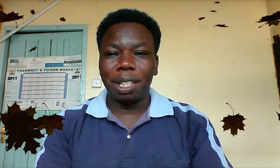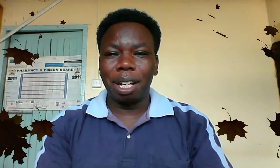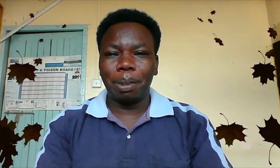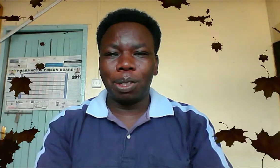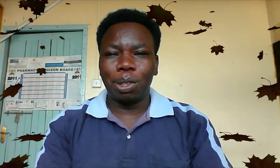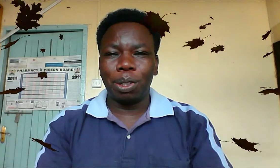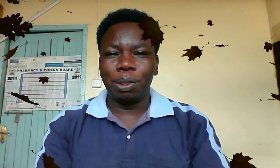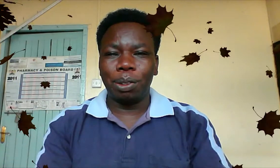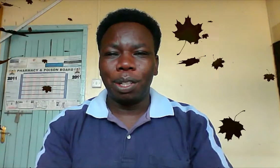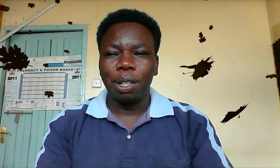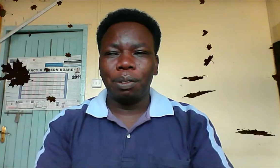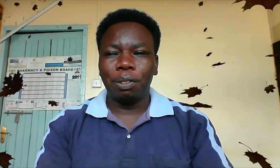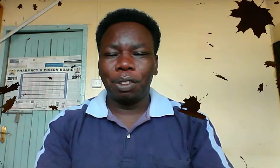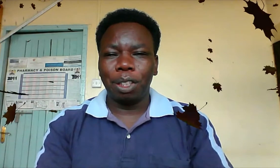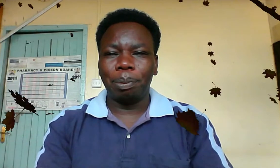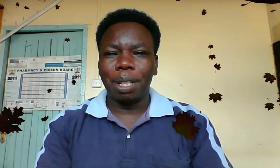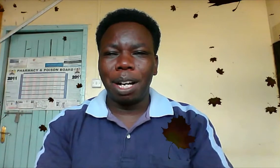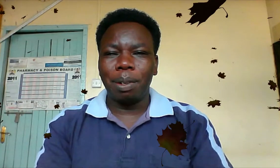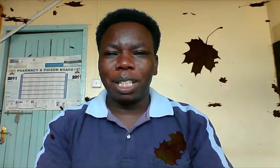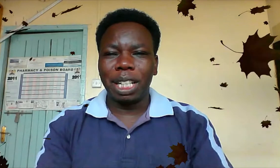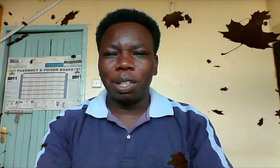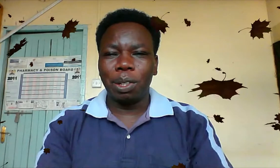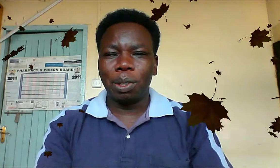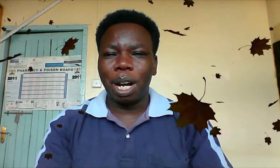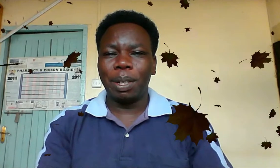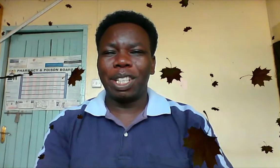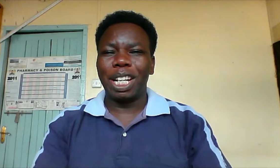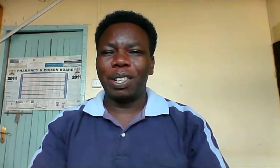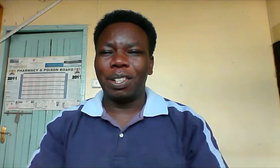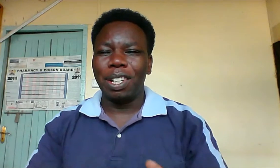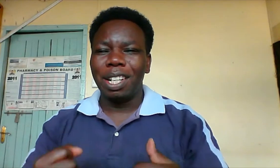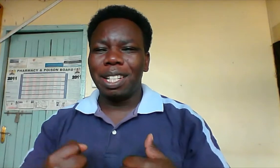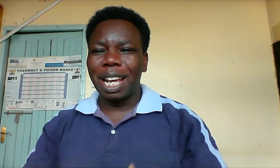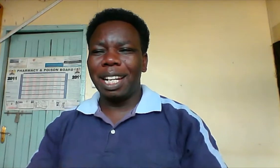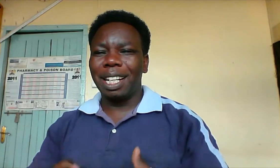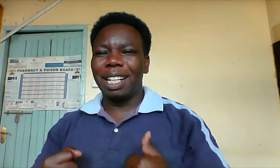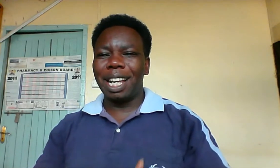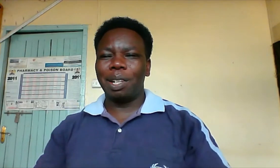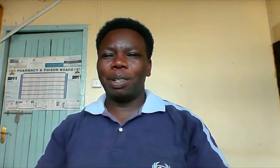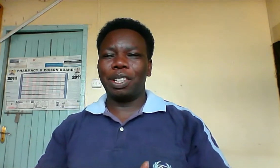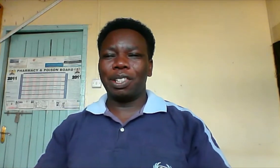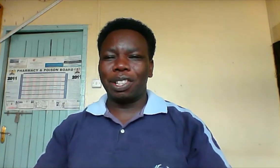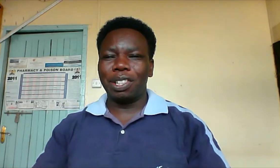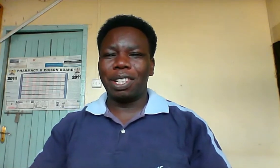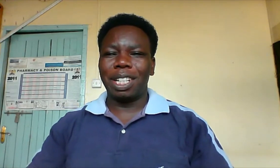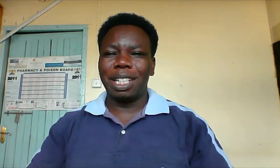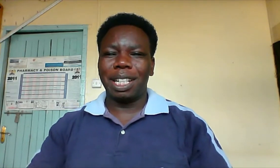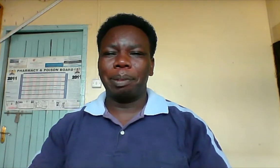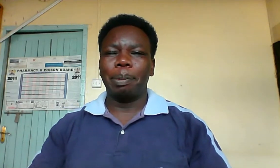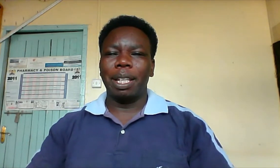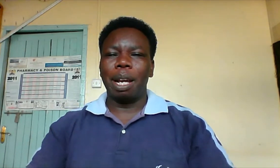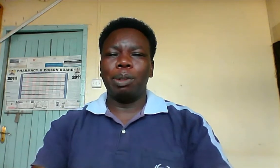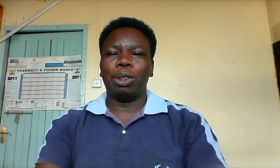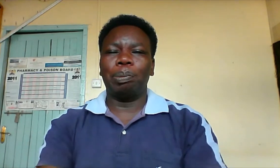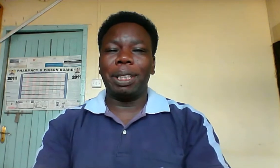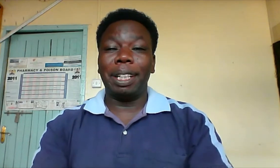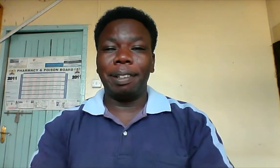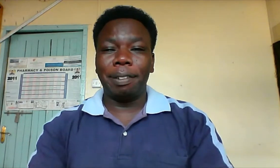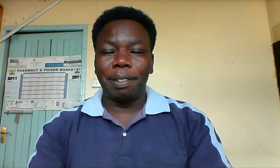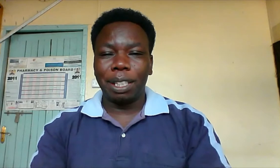coming to you from our channel through our channel sign language resource center now i want to believe that